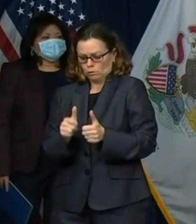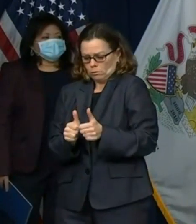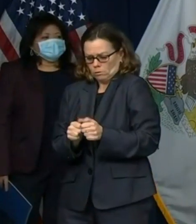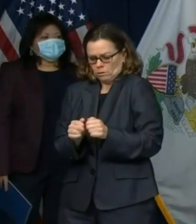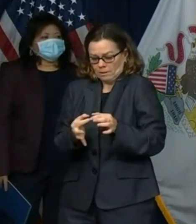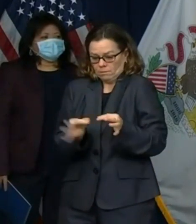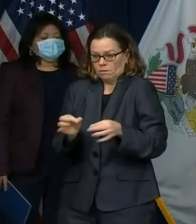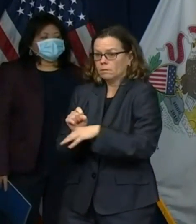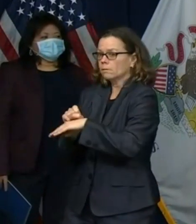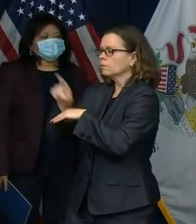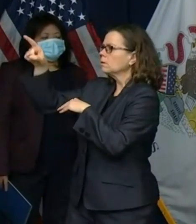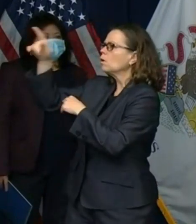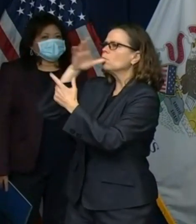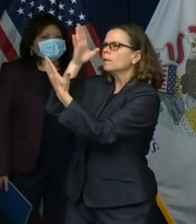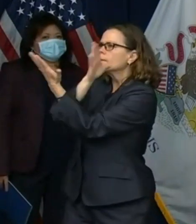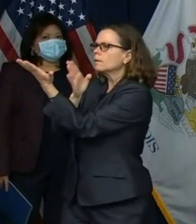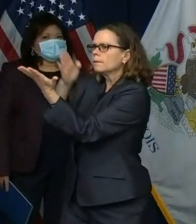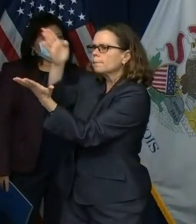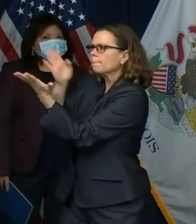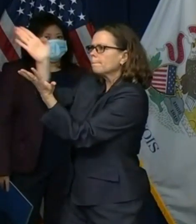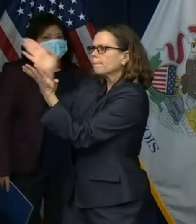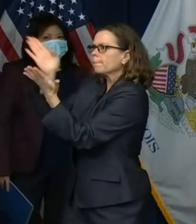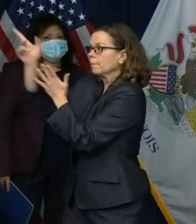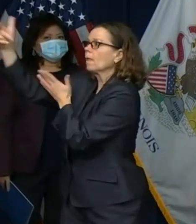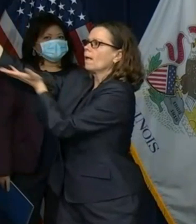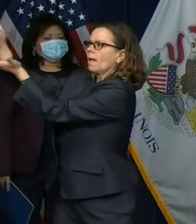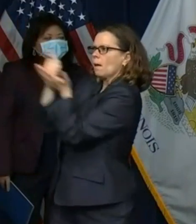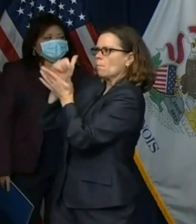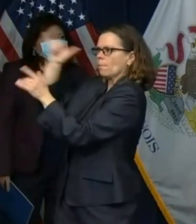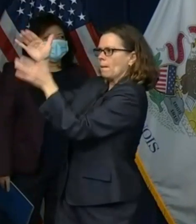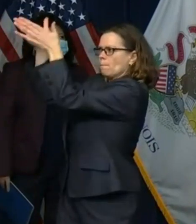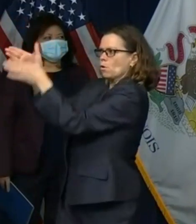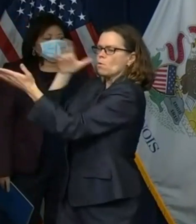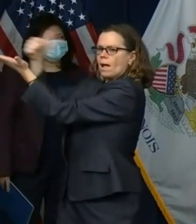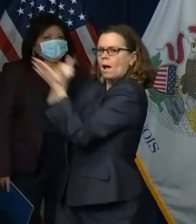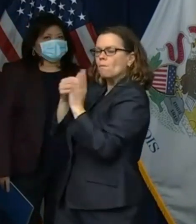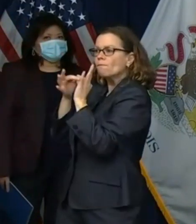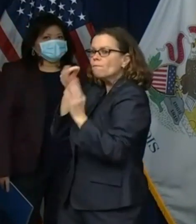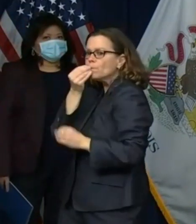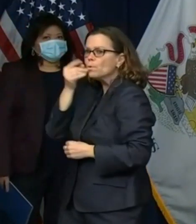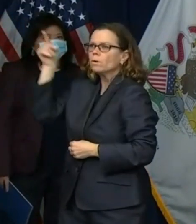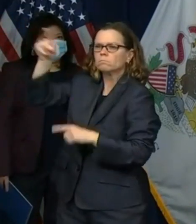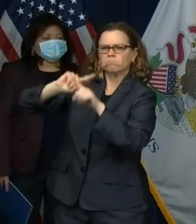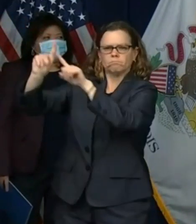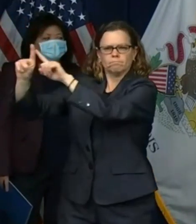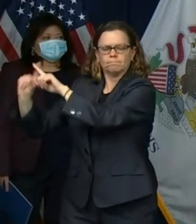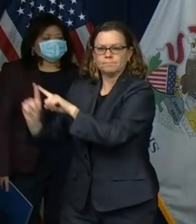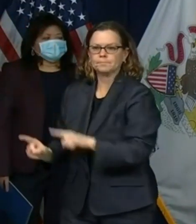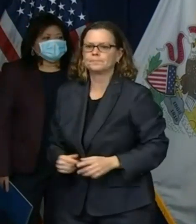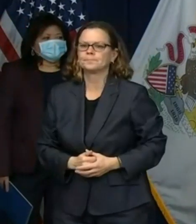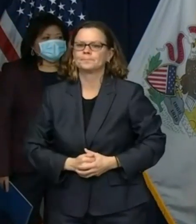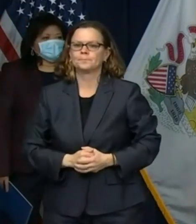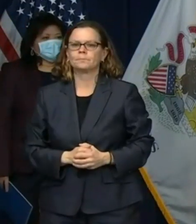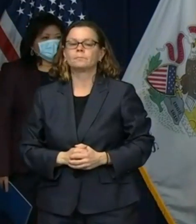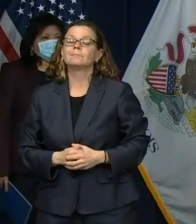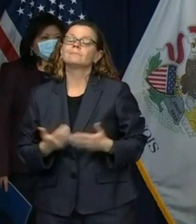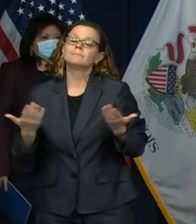also if you or a loved one need services for a substance abuse disorder